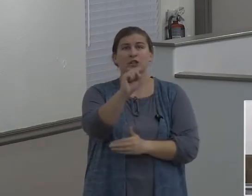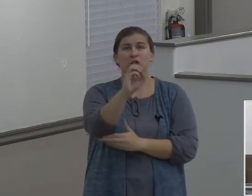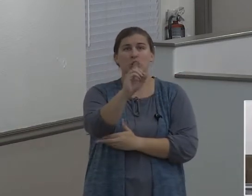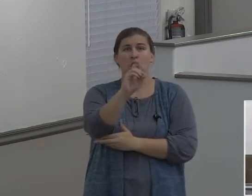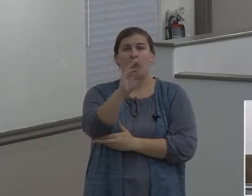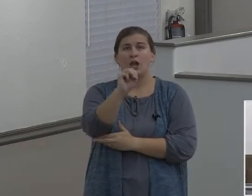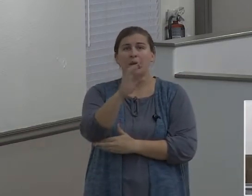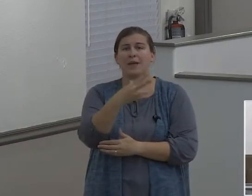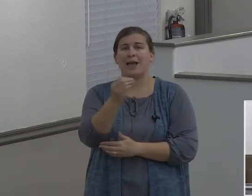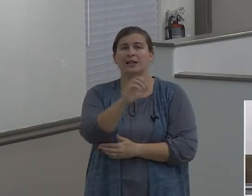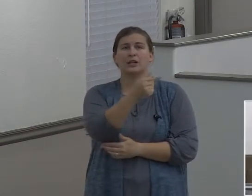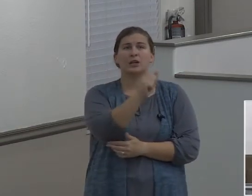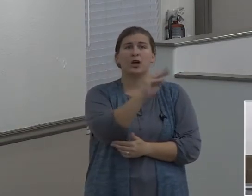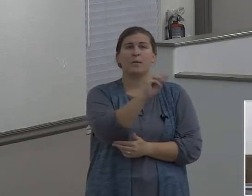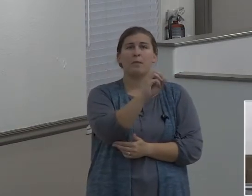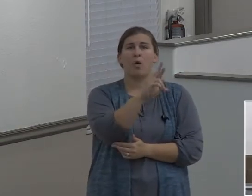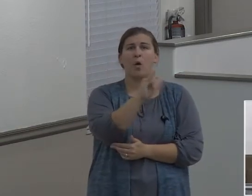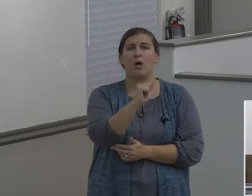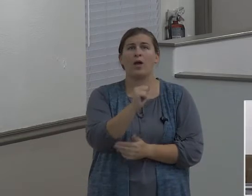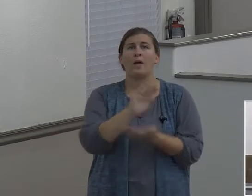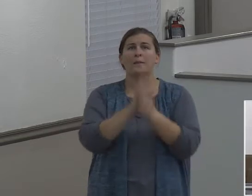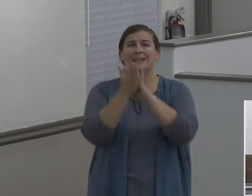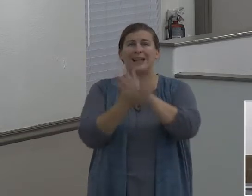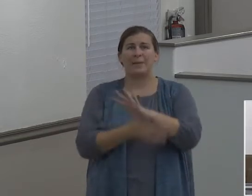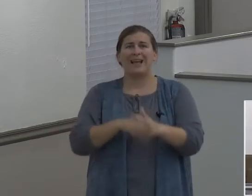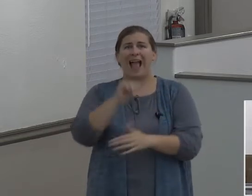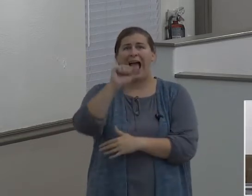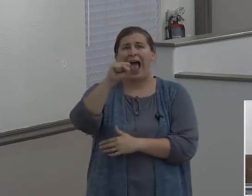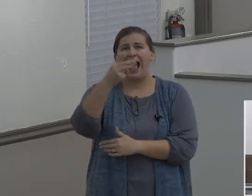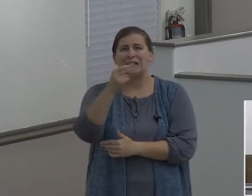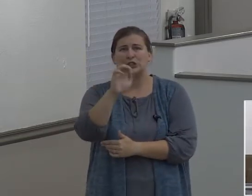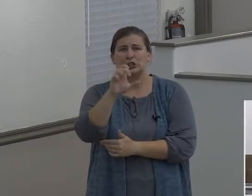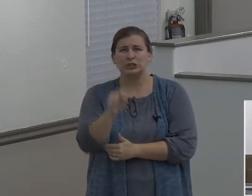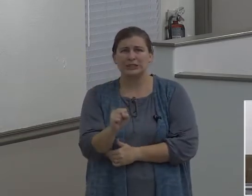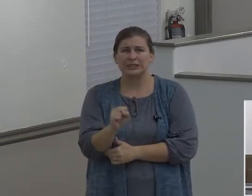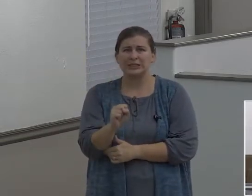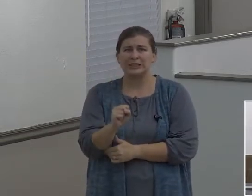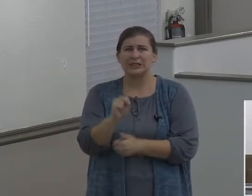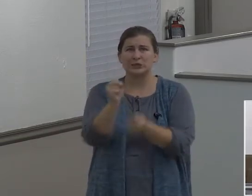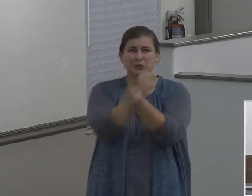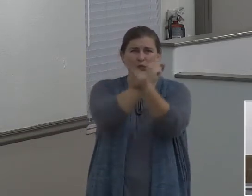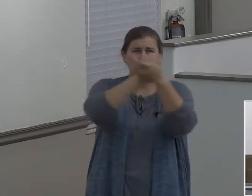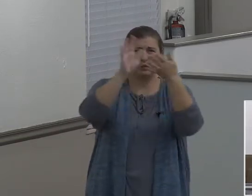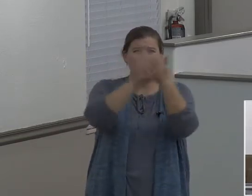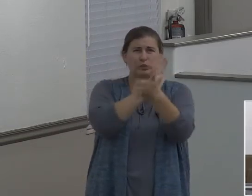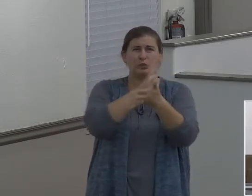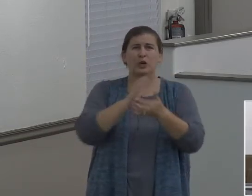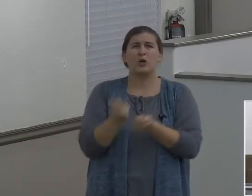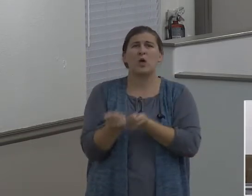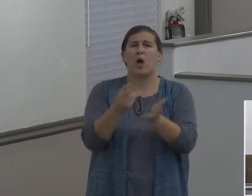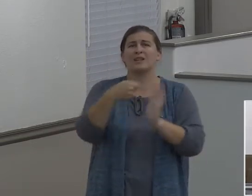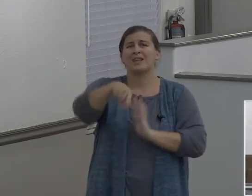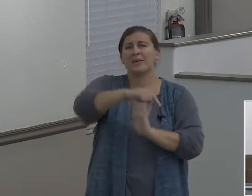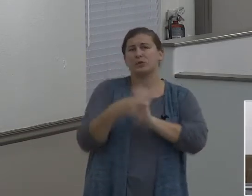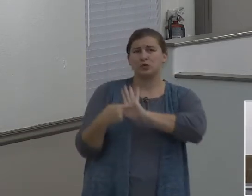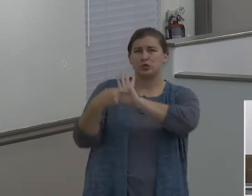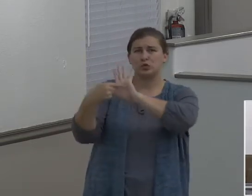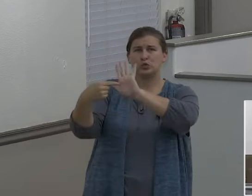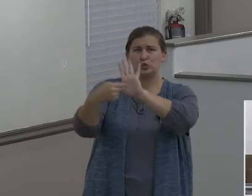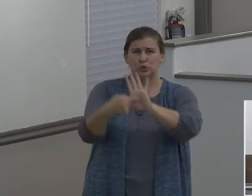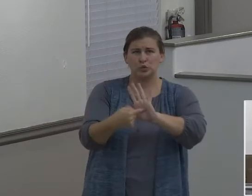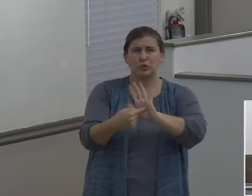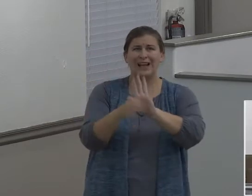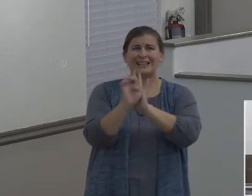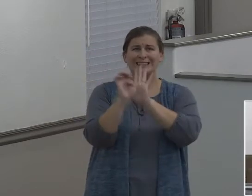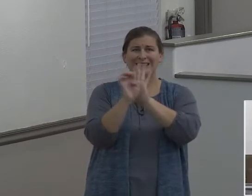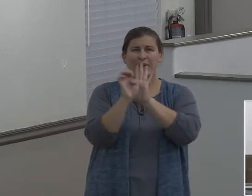speaking of God's judgment, Peter is, on Sodom and Gomorrah, making them an example unto those that after should live ungodly,